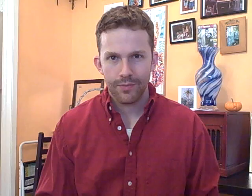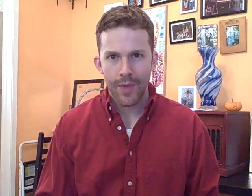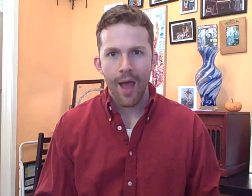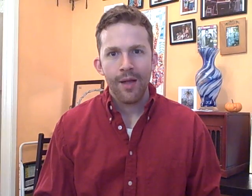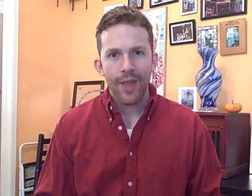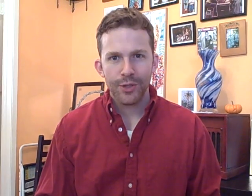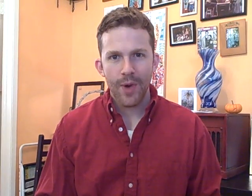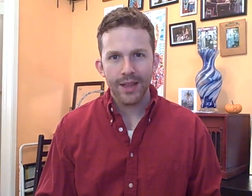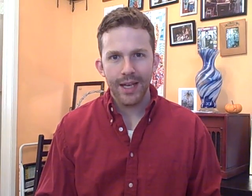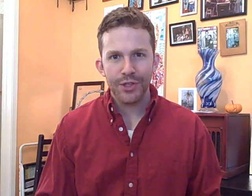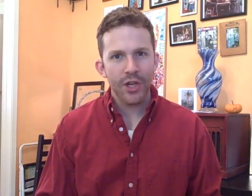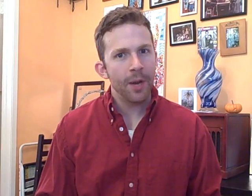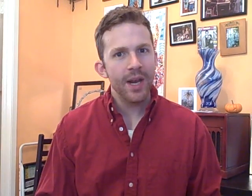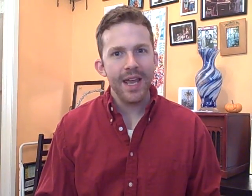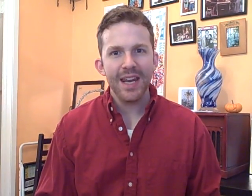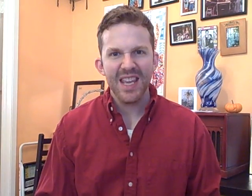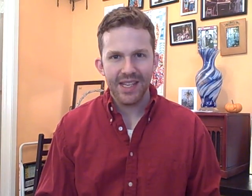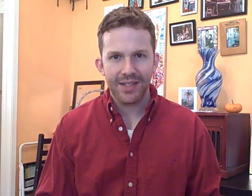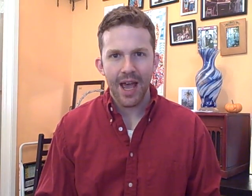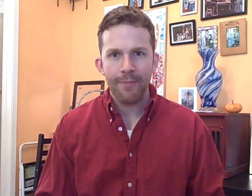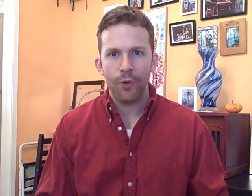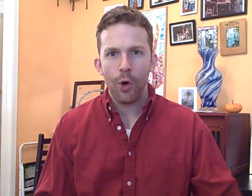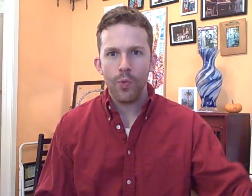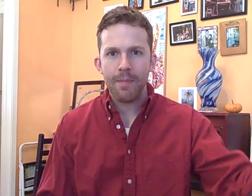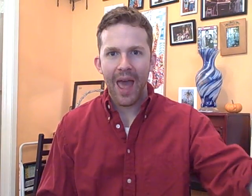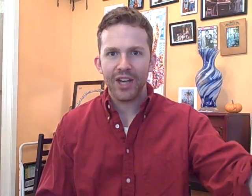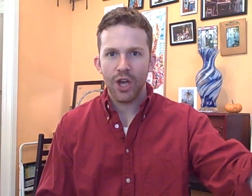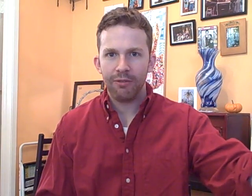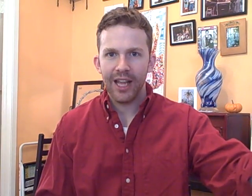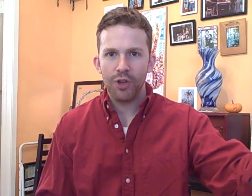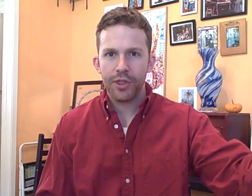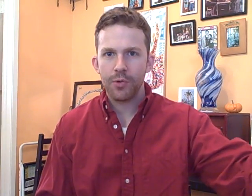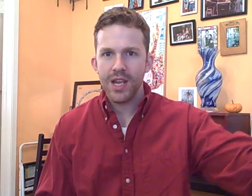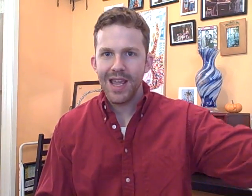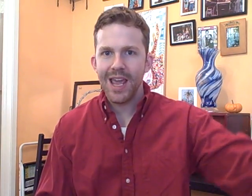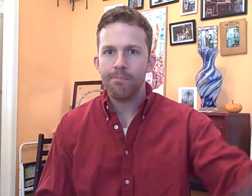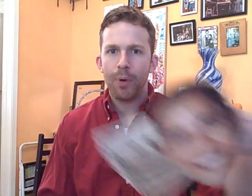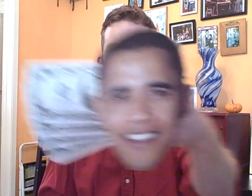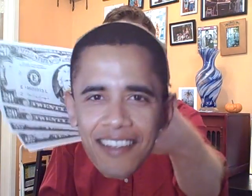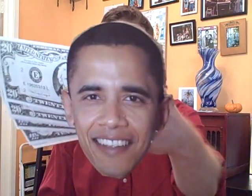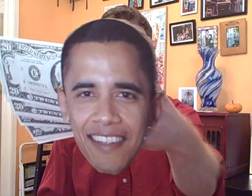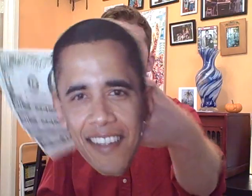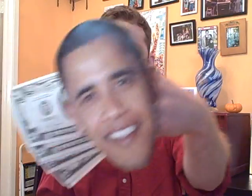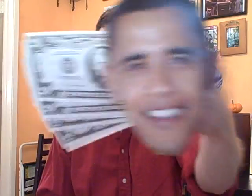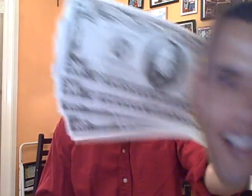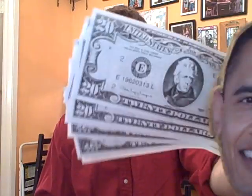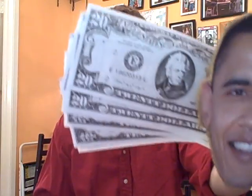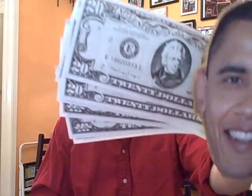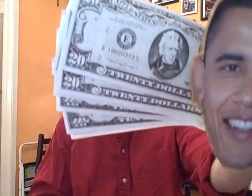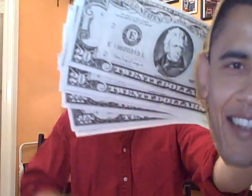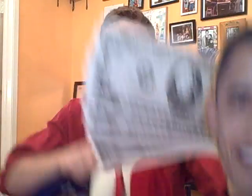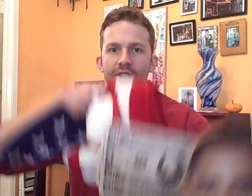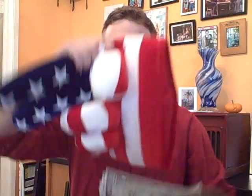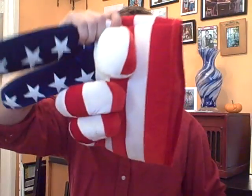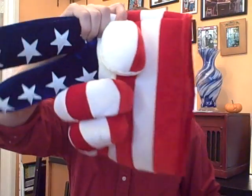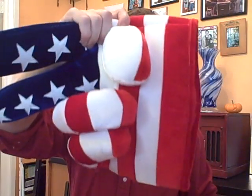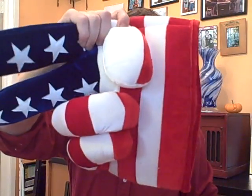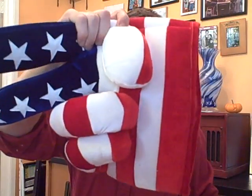That's right, ladies and gentlemen, it is time for a rematch of level three in Barak Paper Scissors.